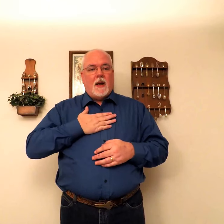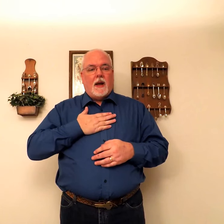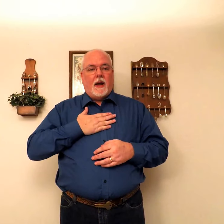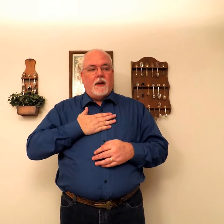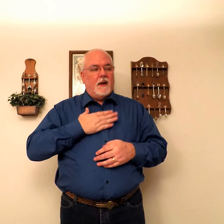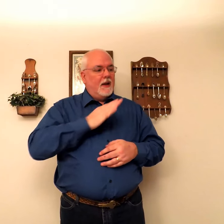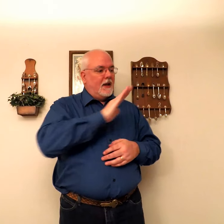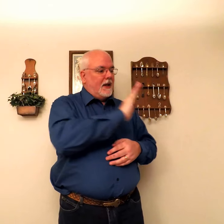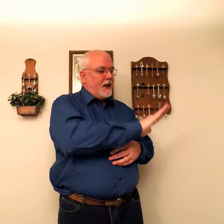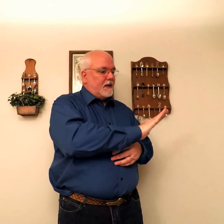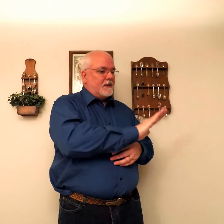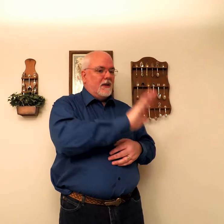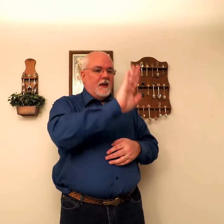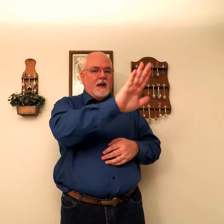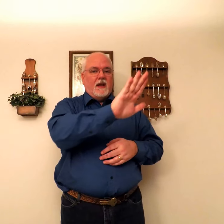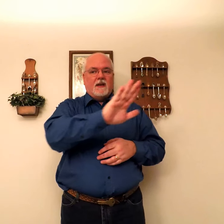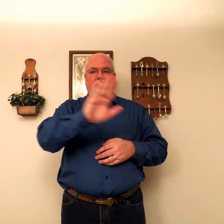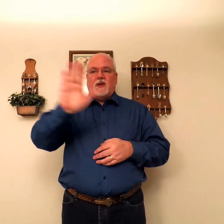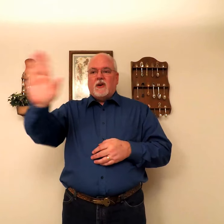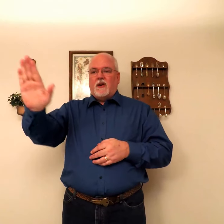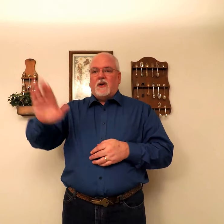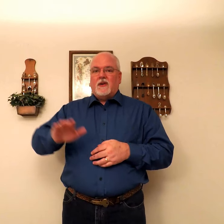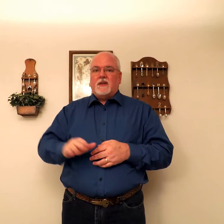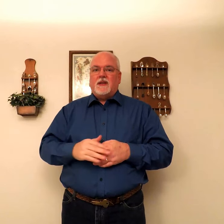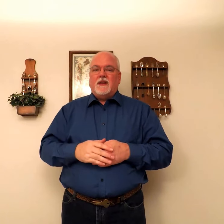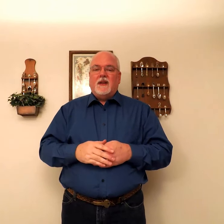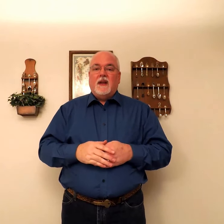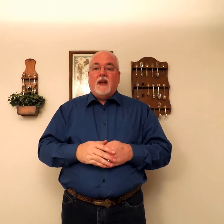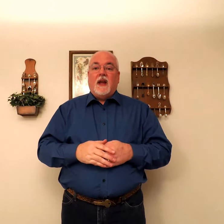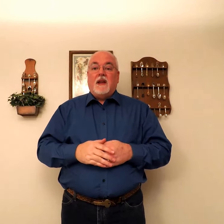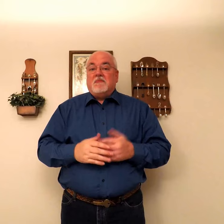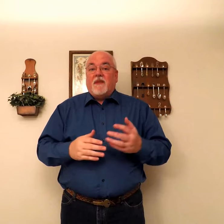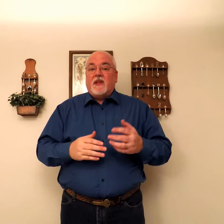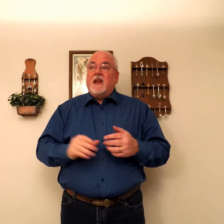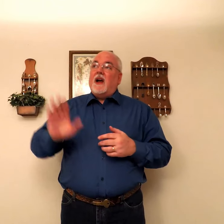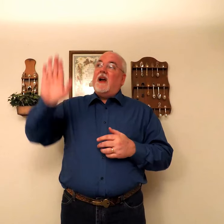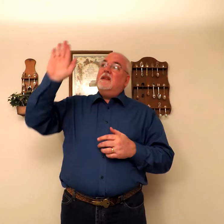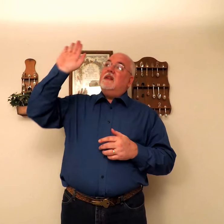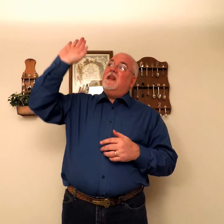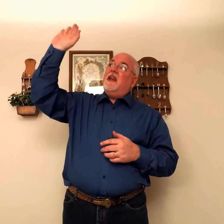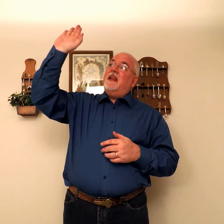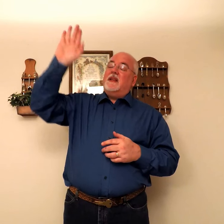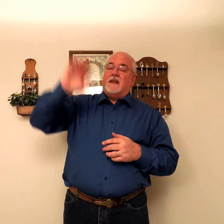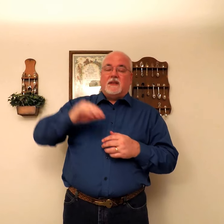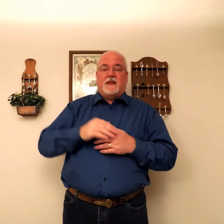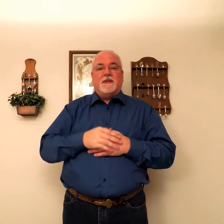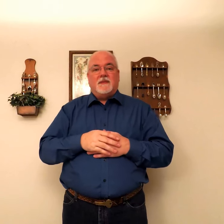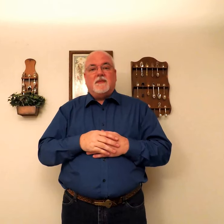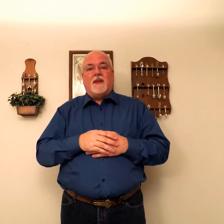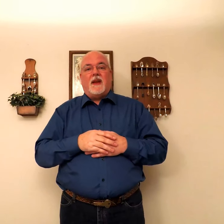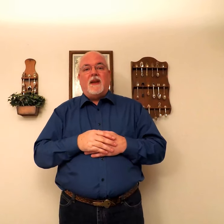Mine. It's. His. Hers. If it's God's, it's his. Okay.